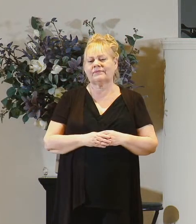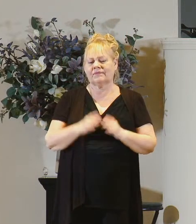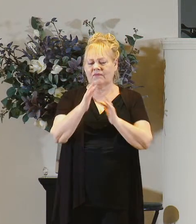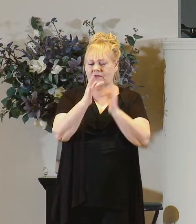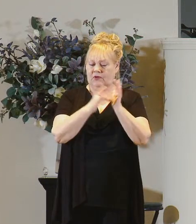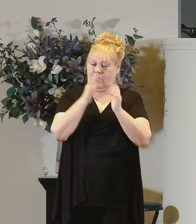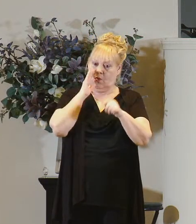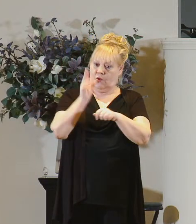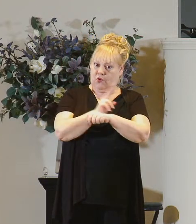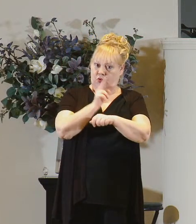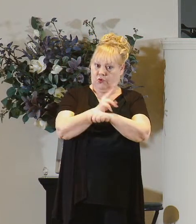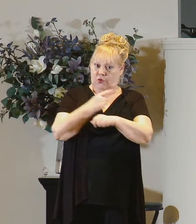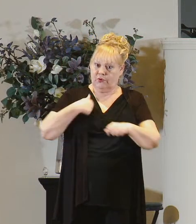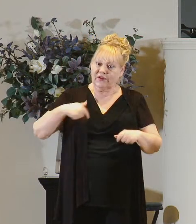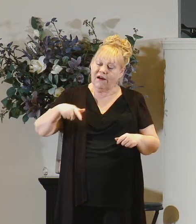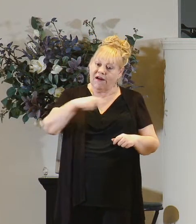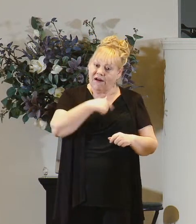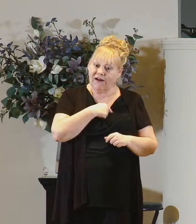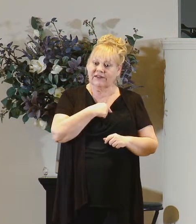use us